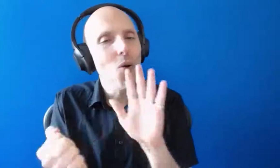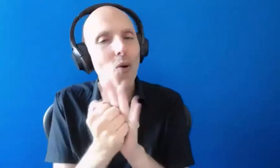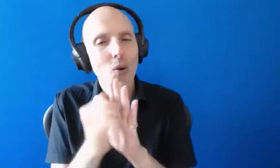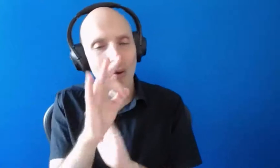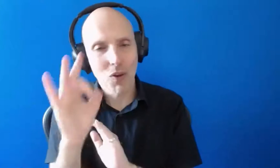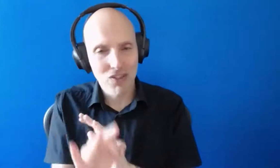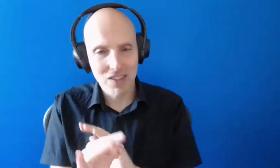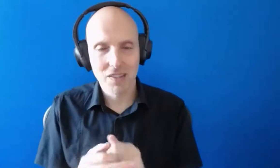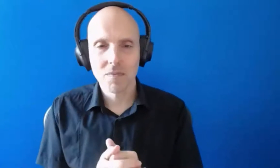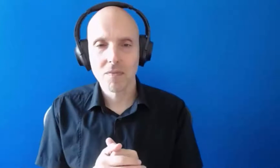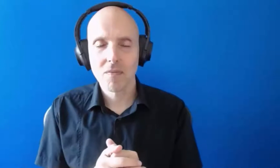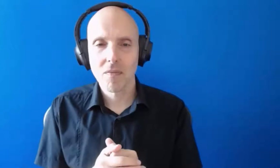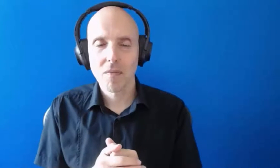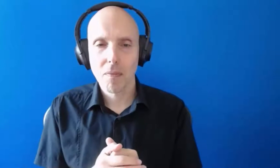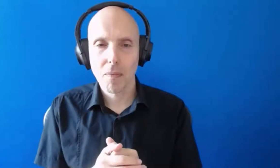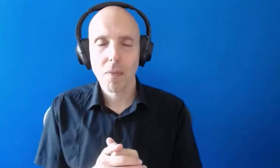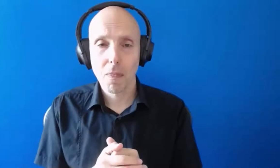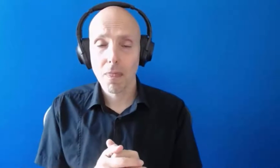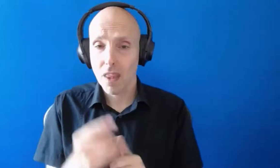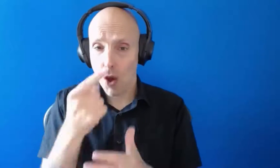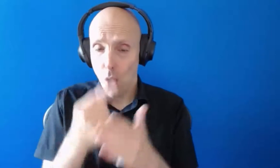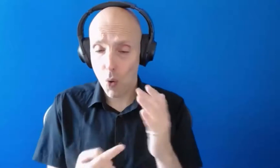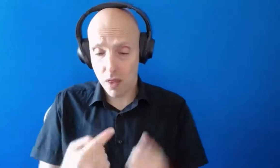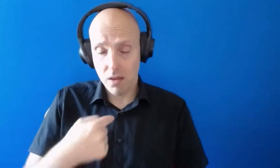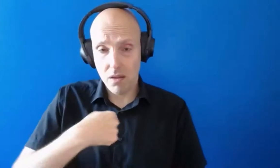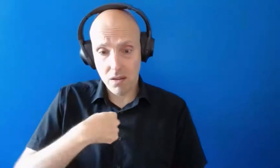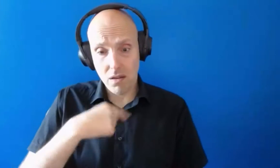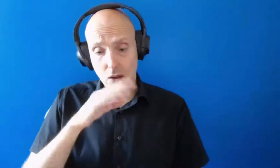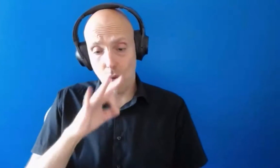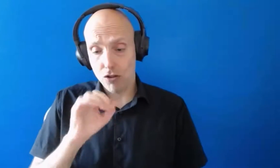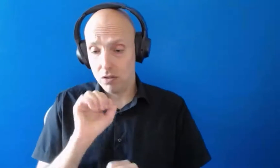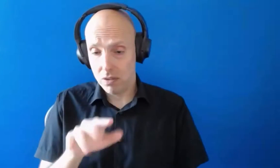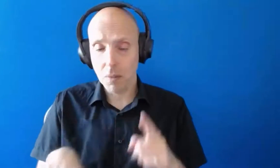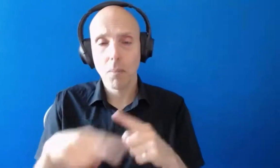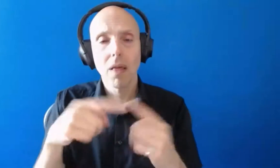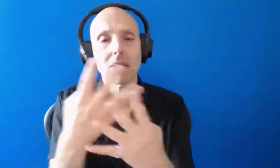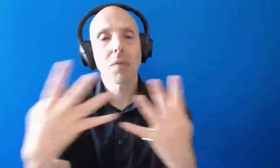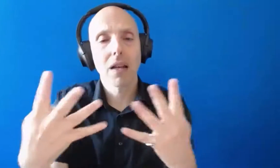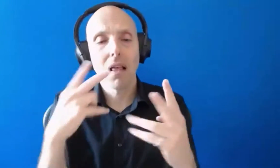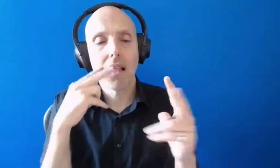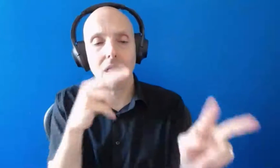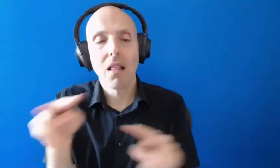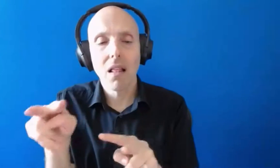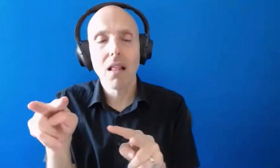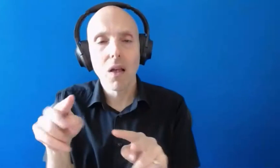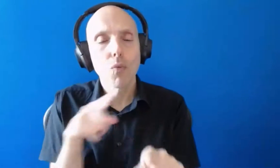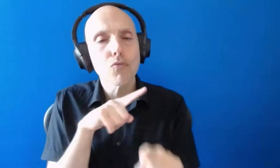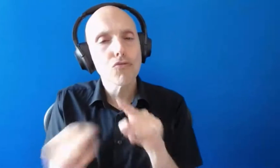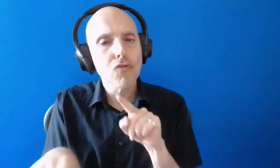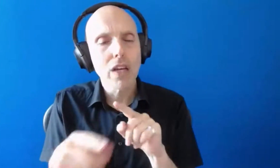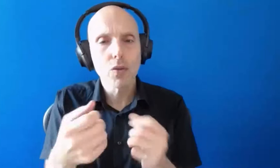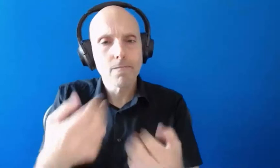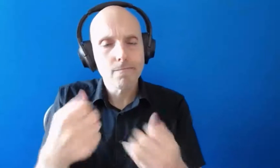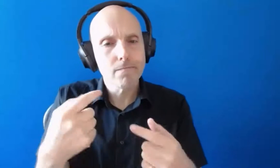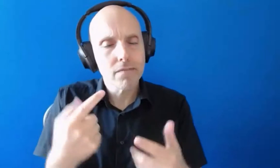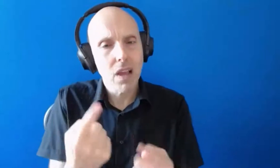Only you and our panel can actually see your question will try and answer as many questions as possible